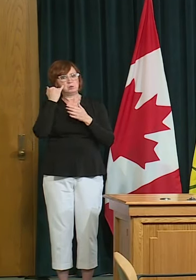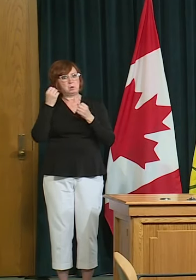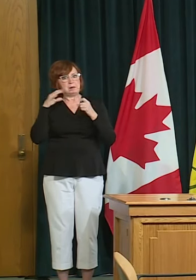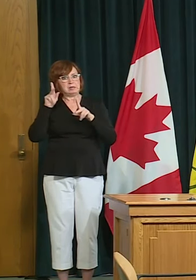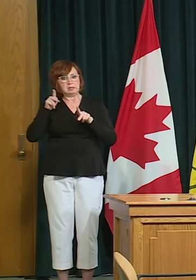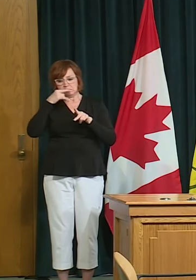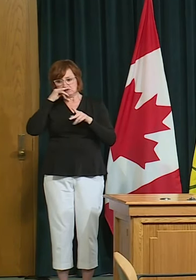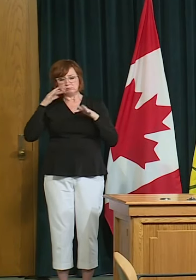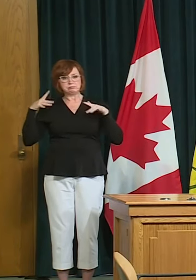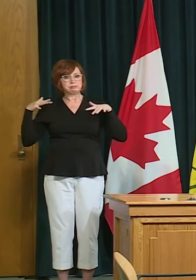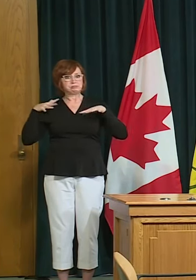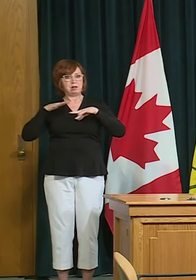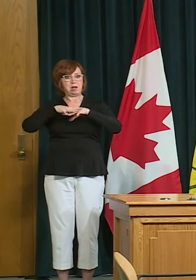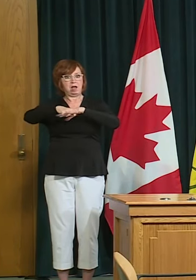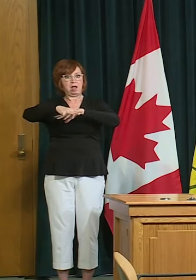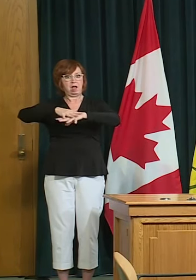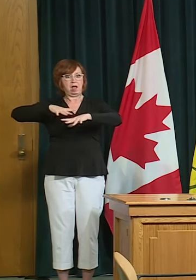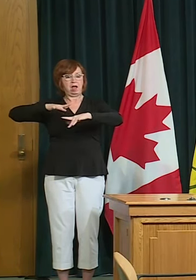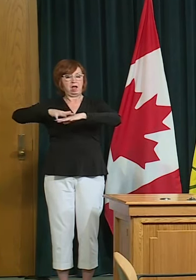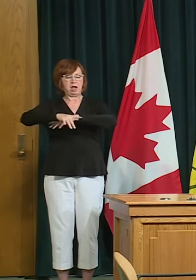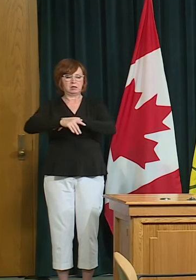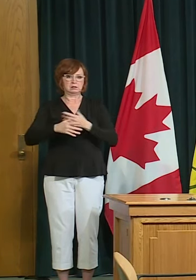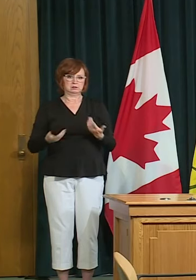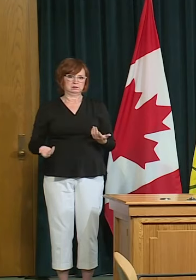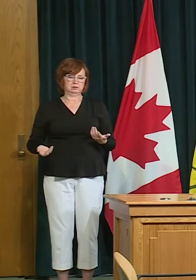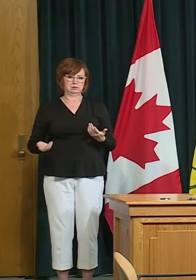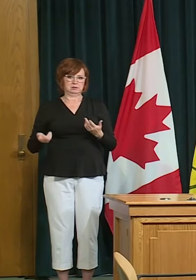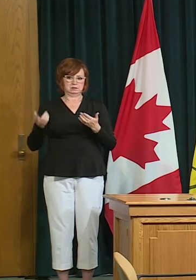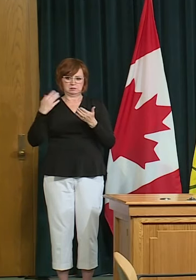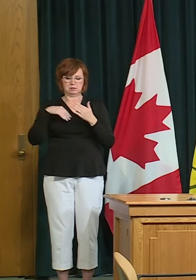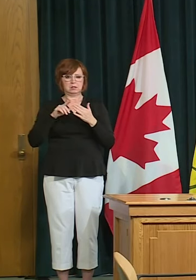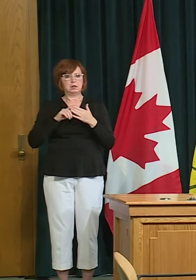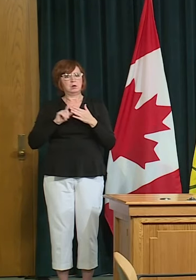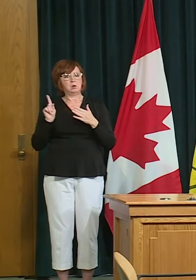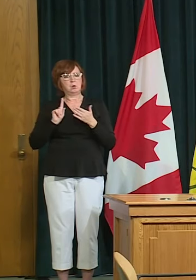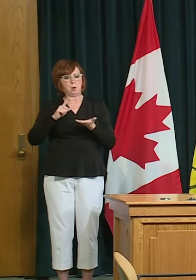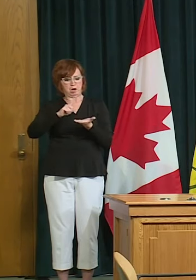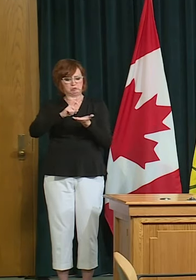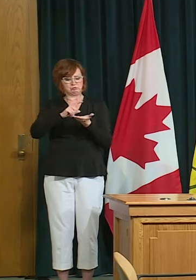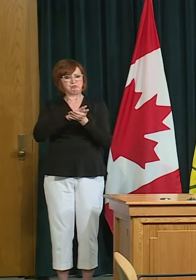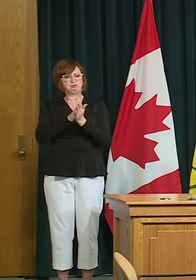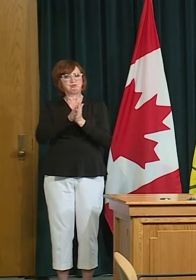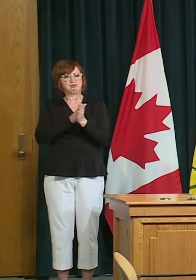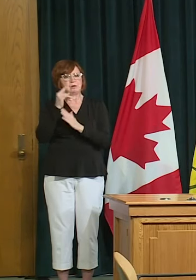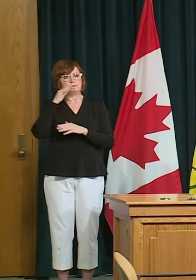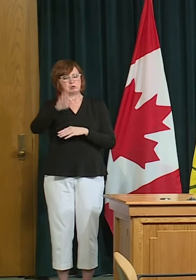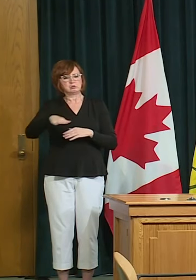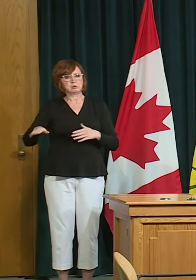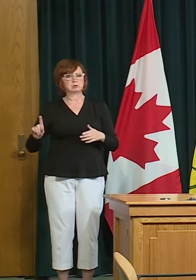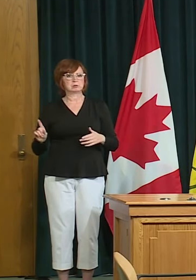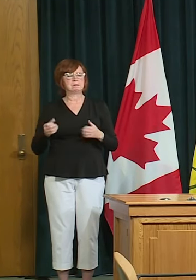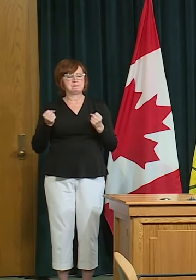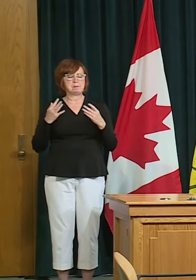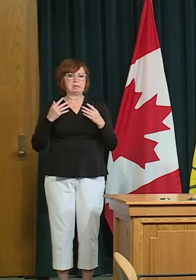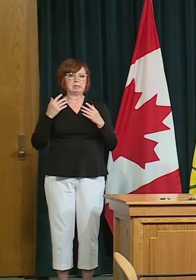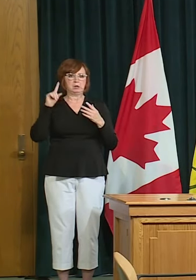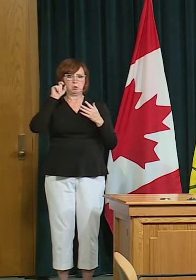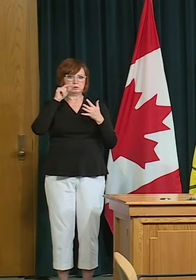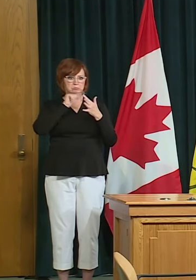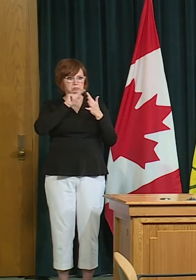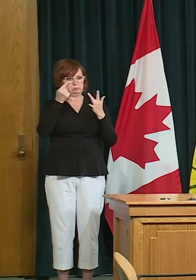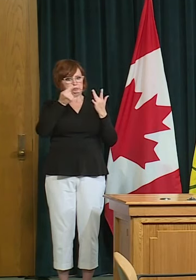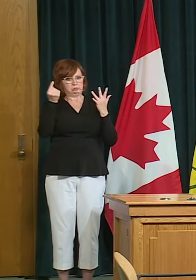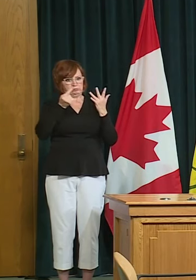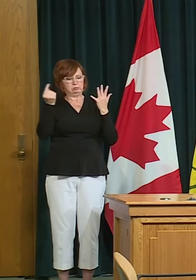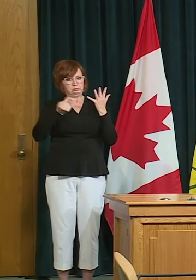and after using structures which really you can't expect municipalities to sanitize them in any meaningful way on a day-to-day basis so i think that's where